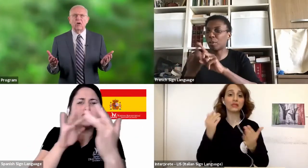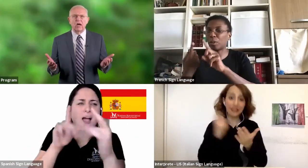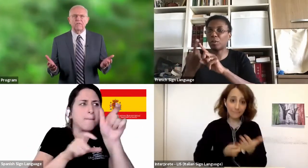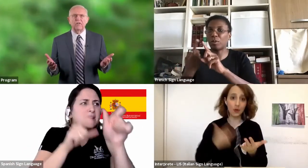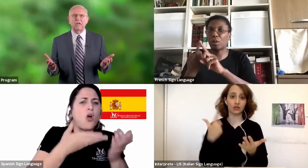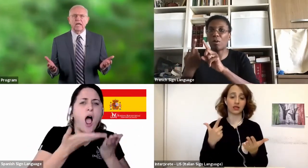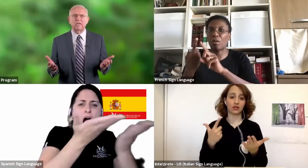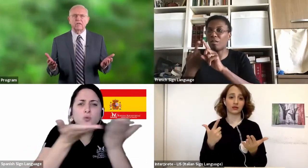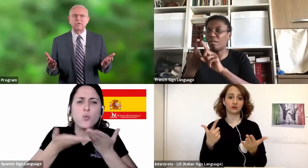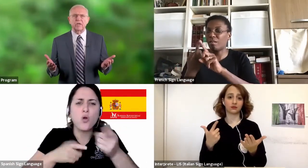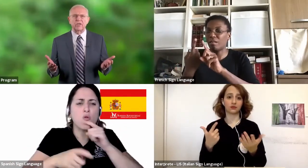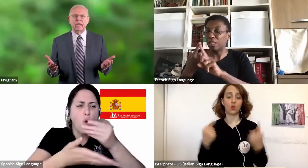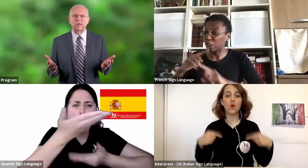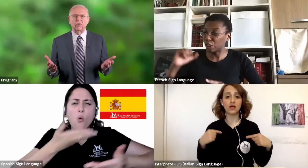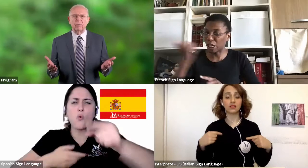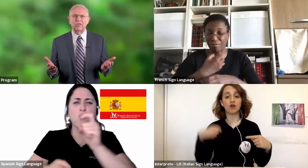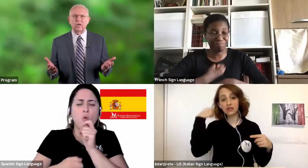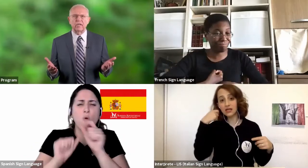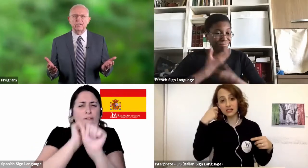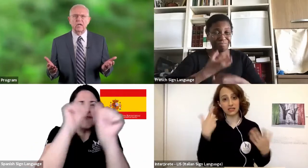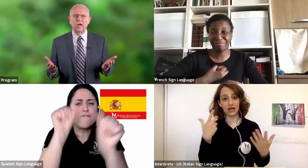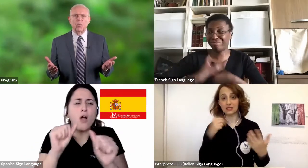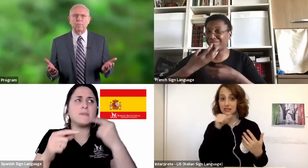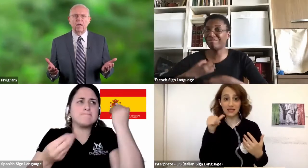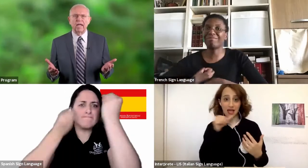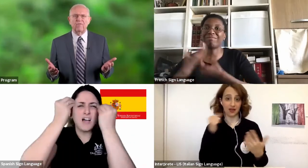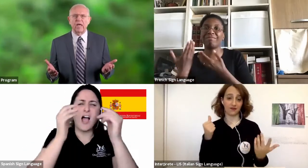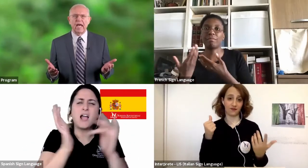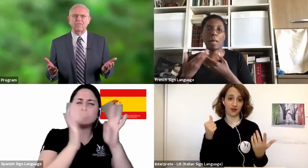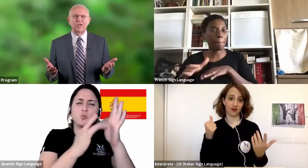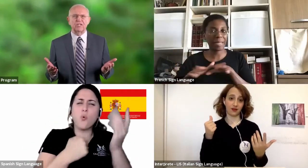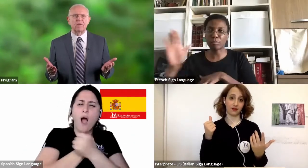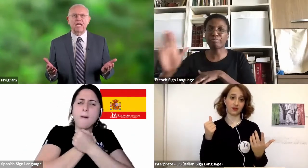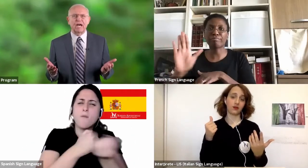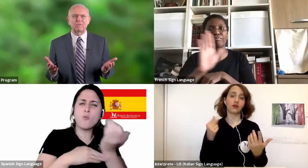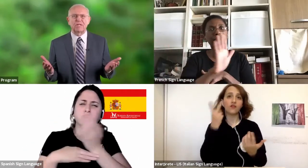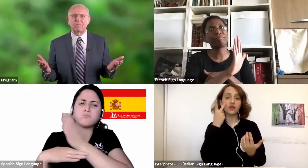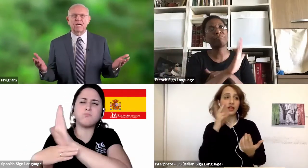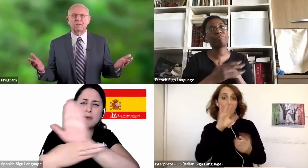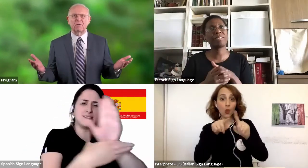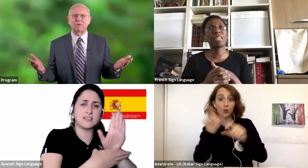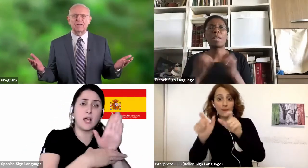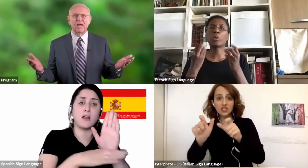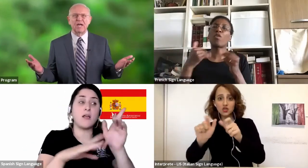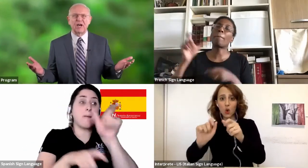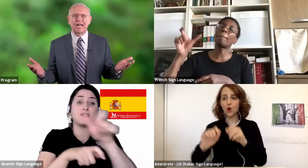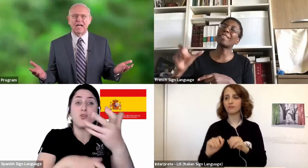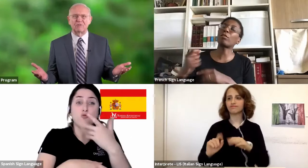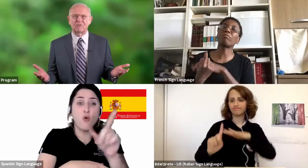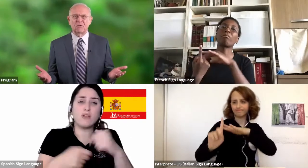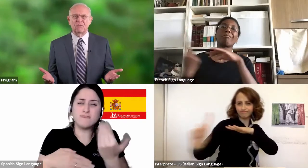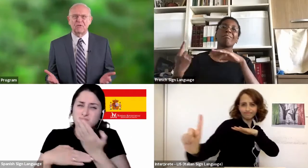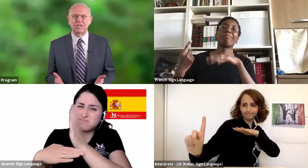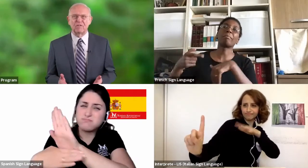are often neglected, rejected, or marginalized. We believe we have just begun to see the possibilities God